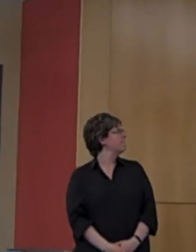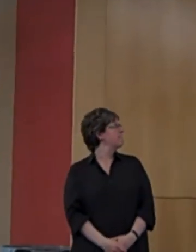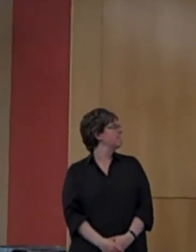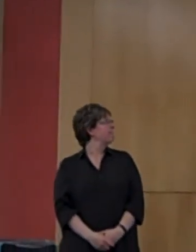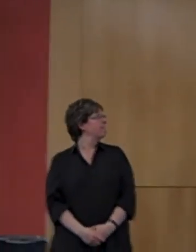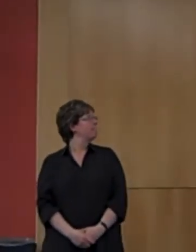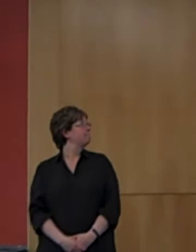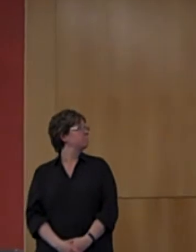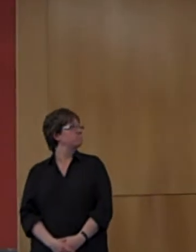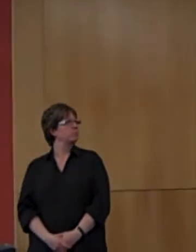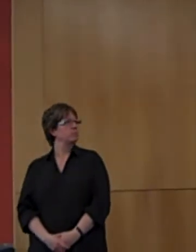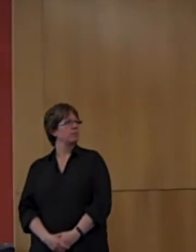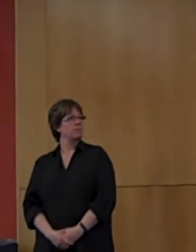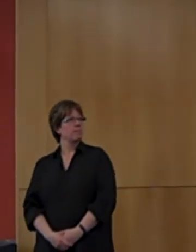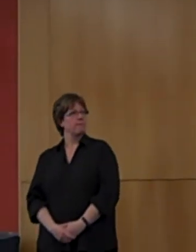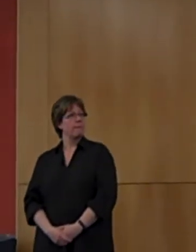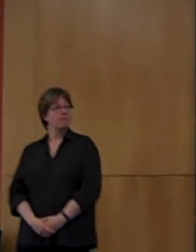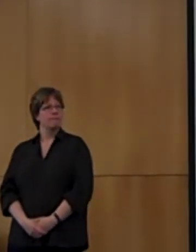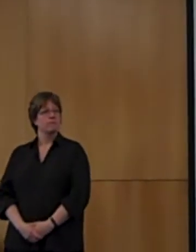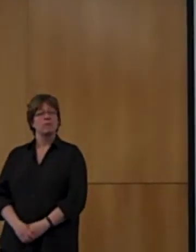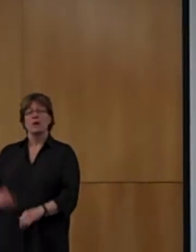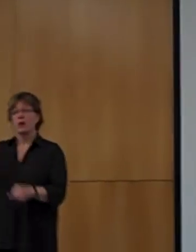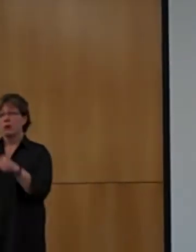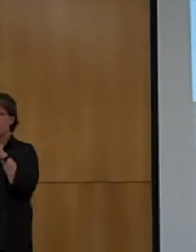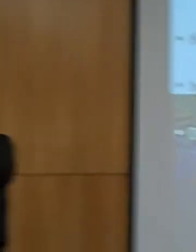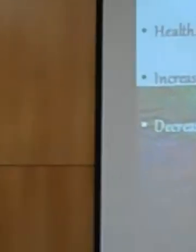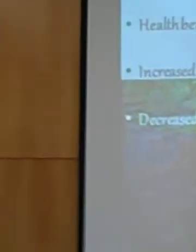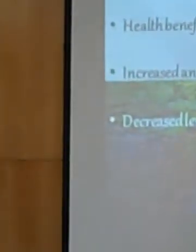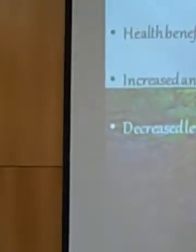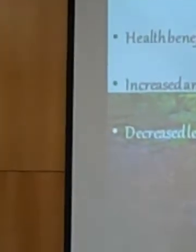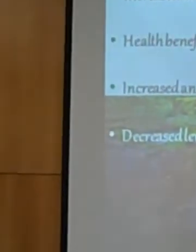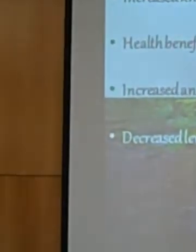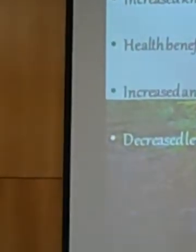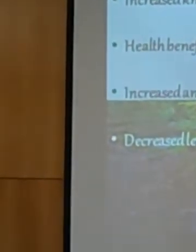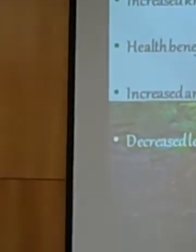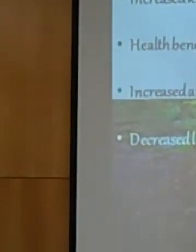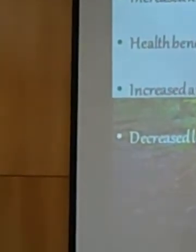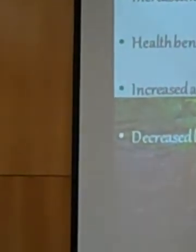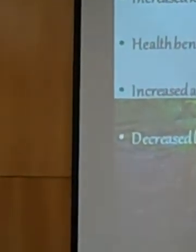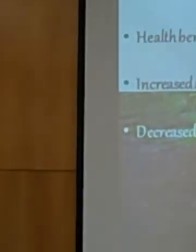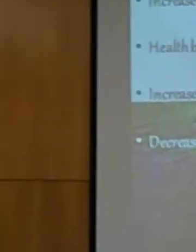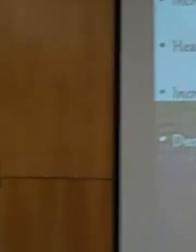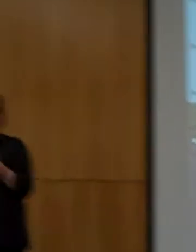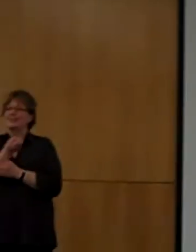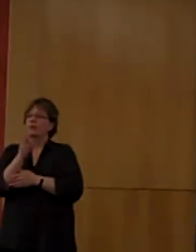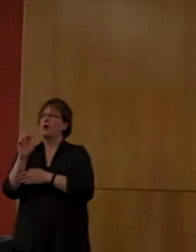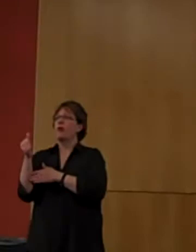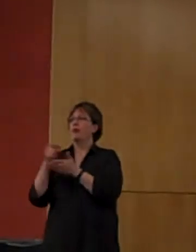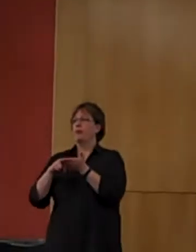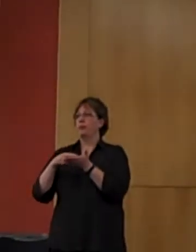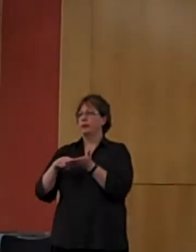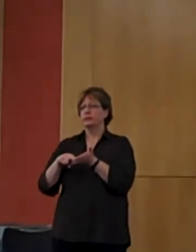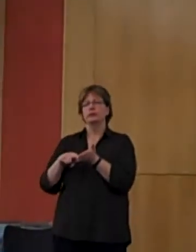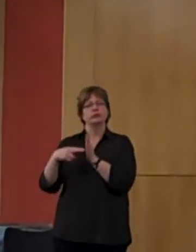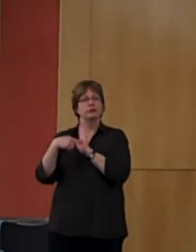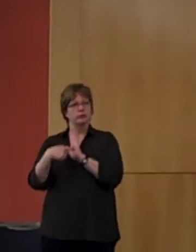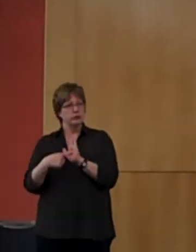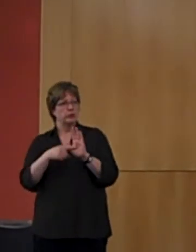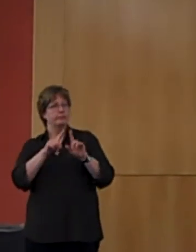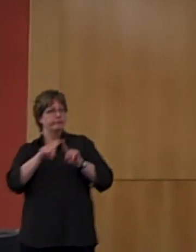Keeping the results of these studies in mind, as well as surveying the results of numerous others, in general, meditation has been